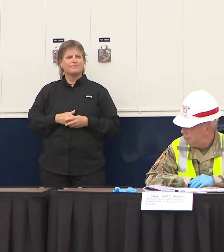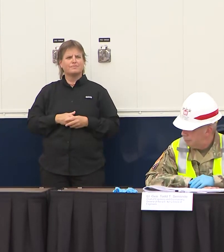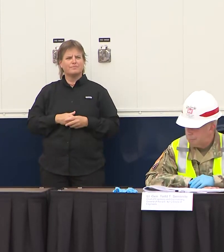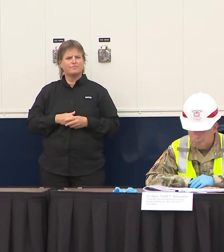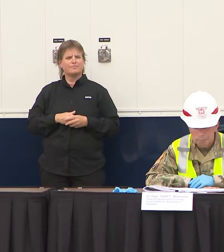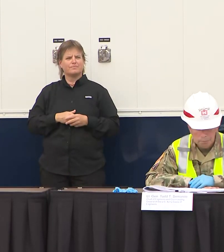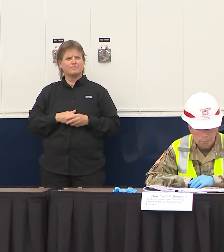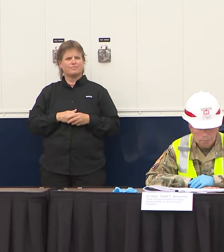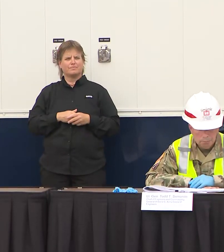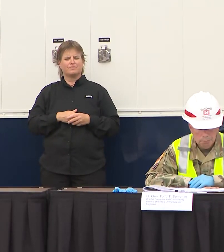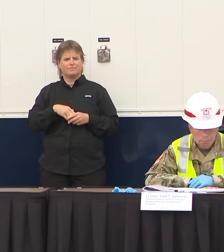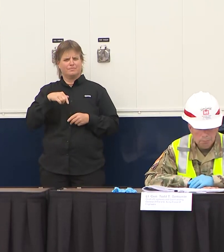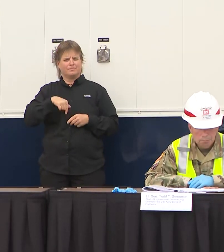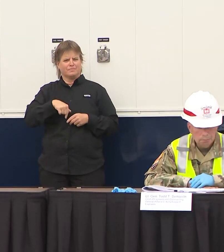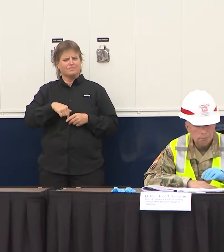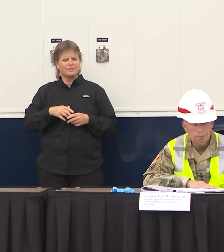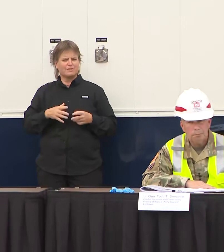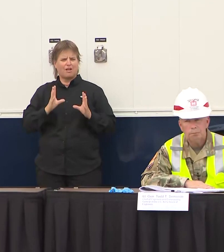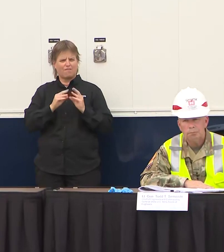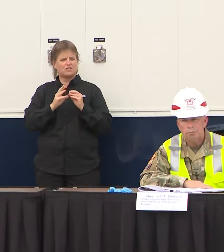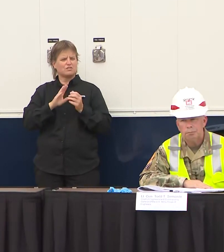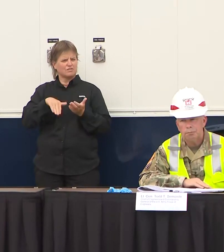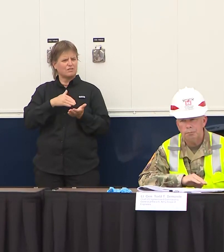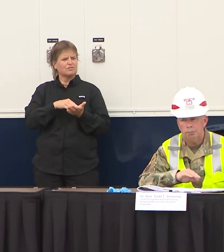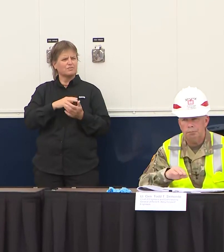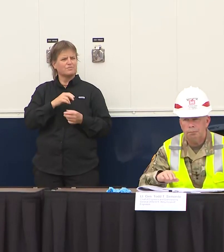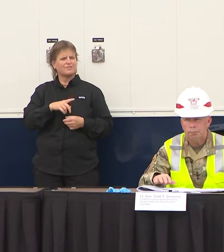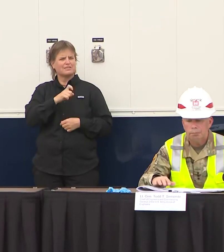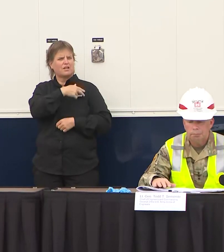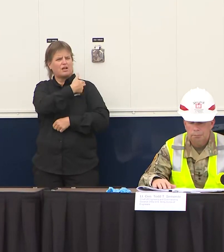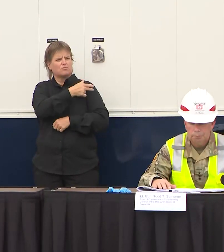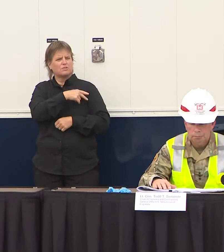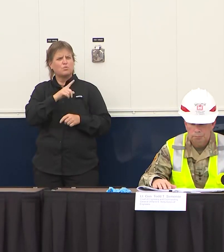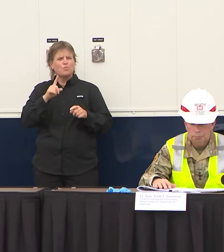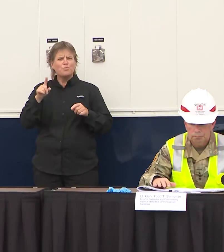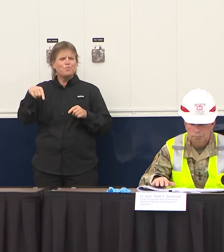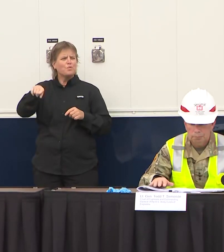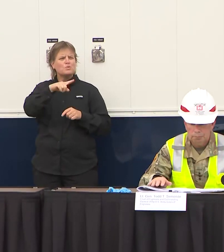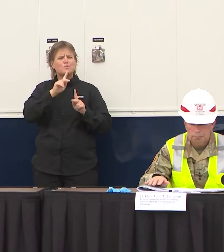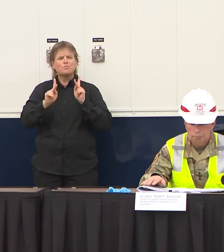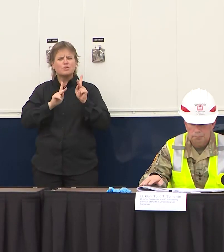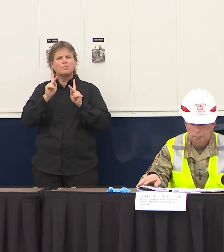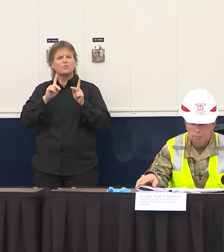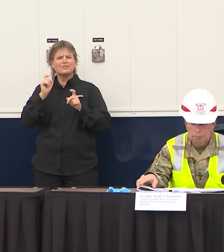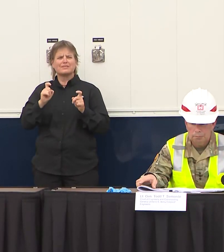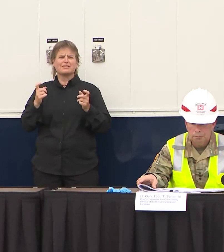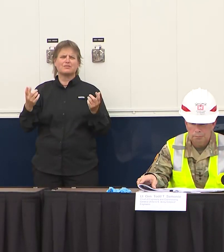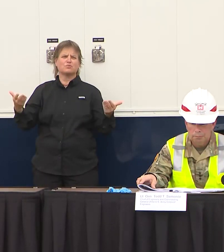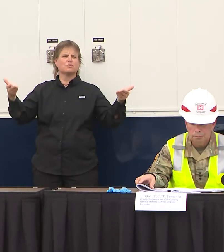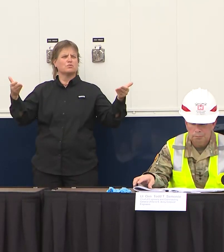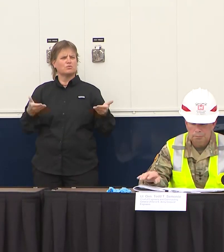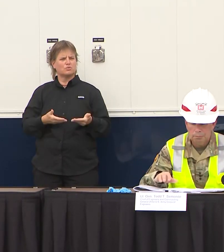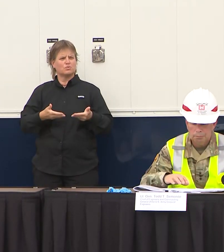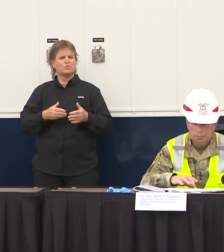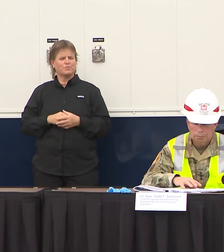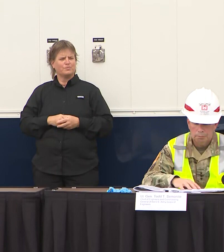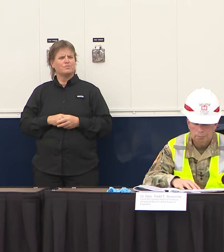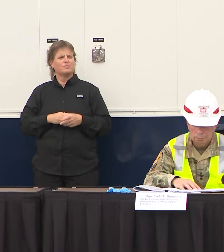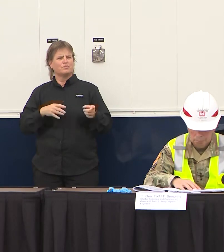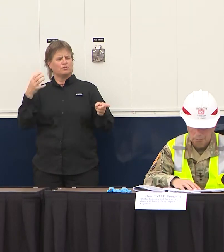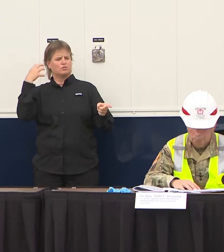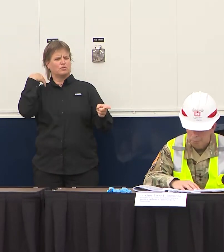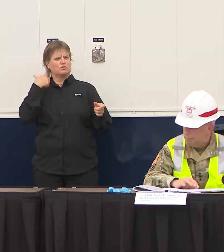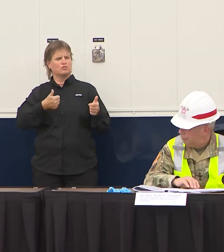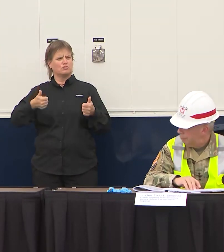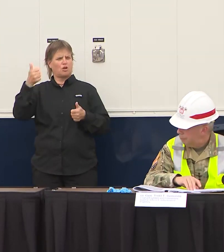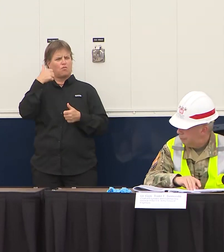Engineers with us and so I'd like to be able to introduce Lieutenant General Todd Semonite I want to thank you for your friendship and